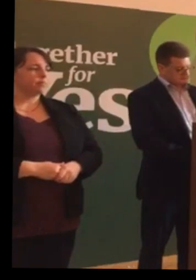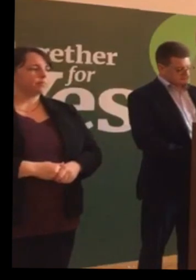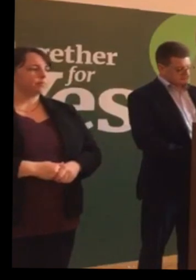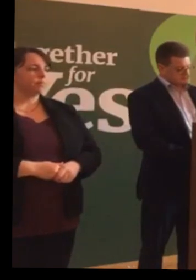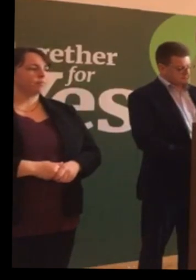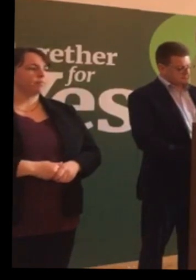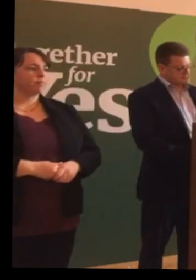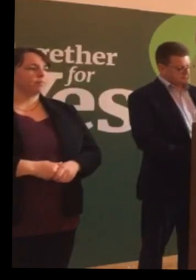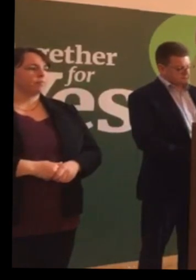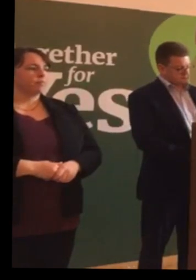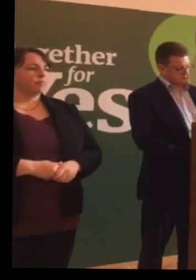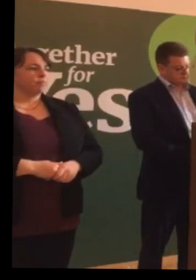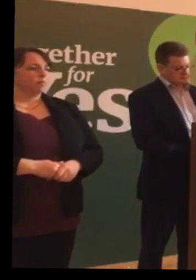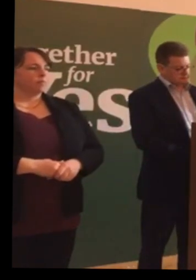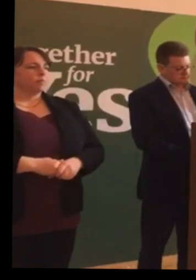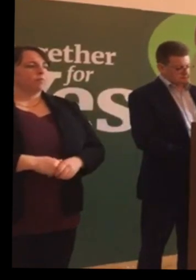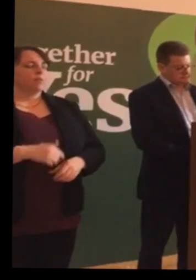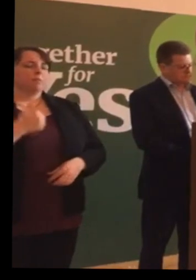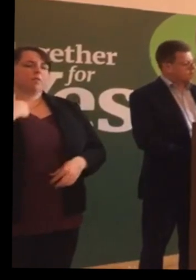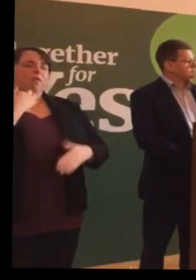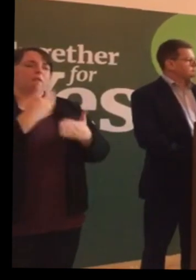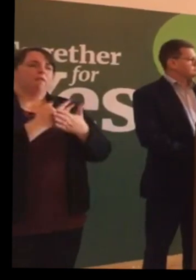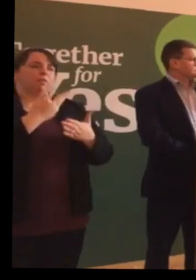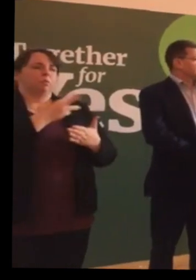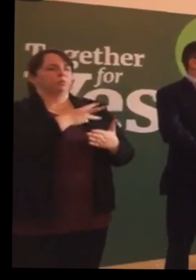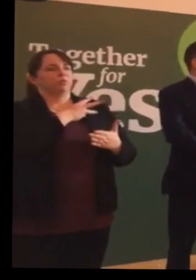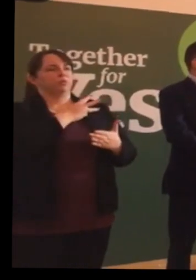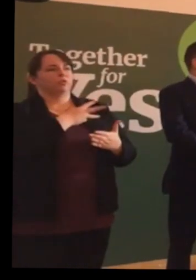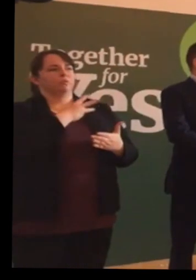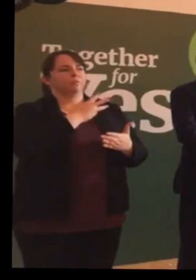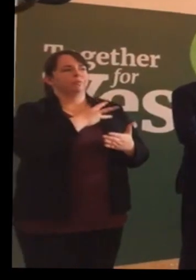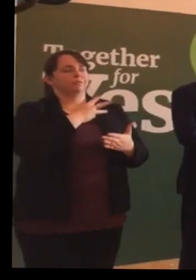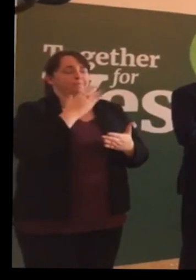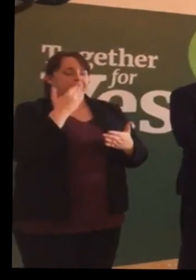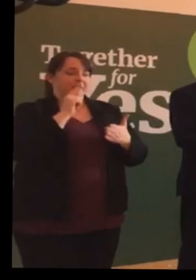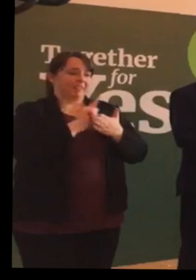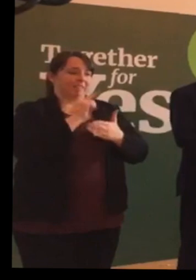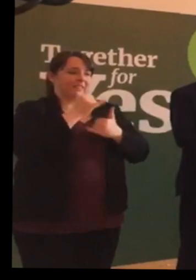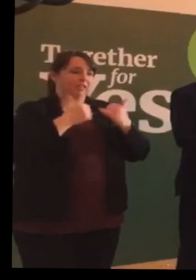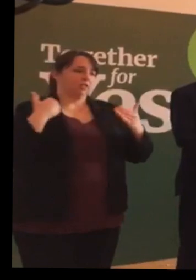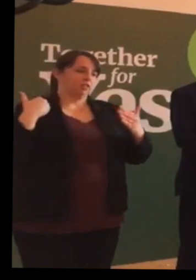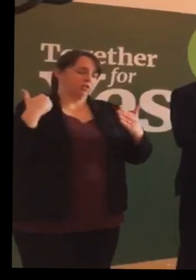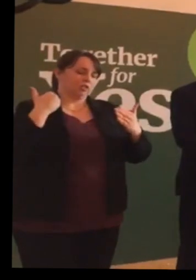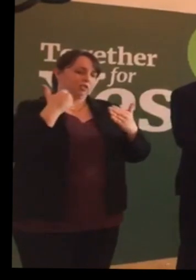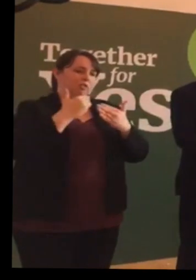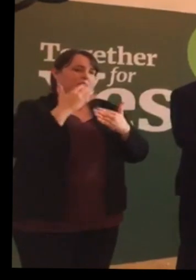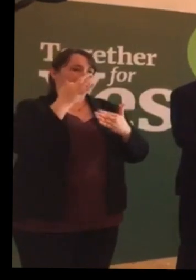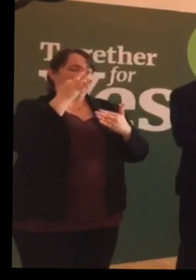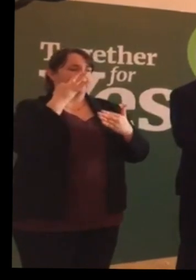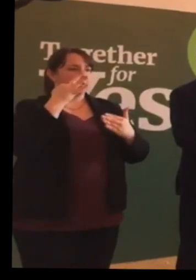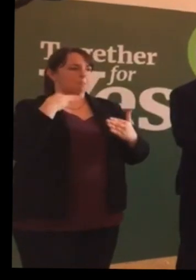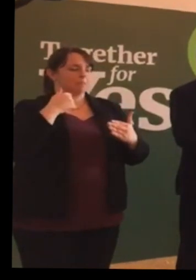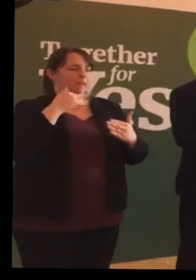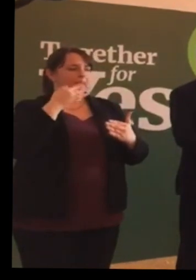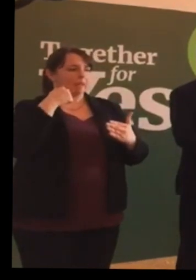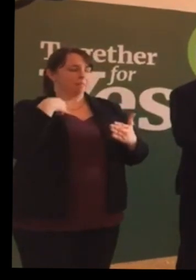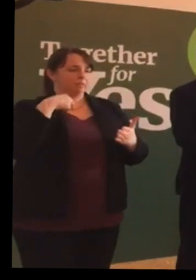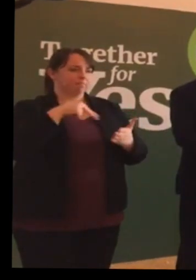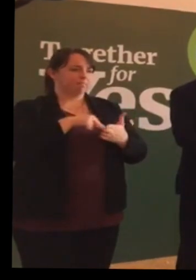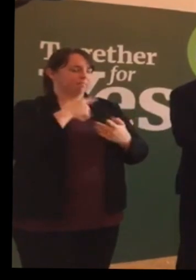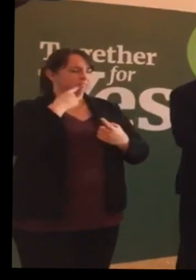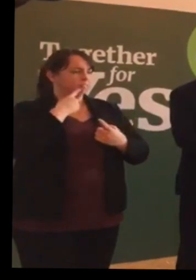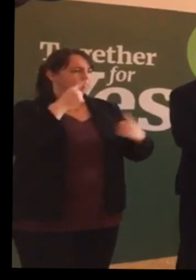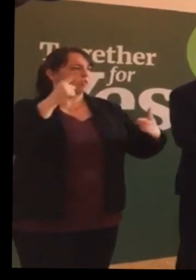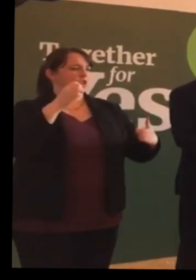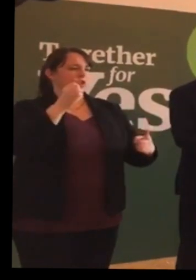I've often wondered in the 17 years since, if I had spoken out earlier, if I had put my face and my name